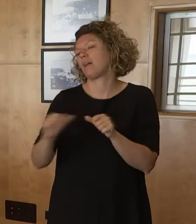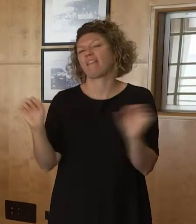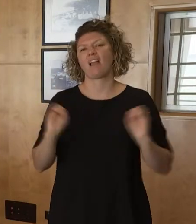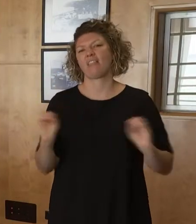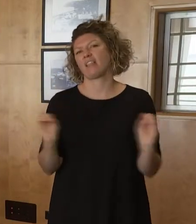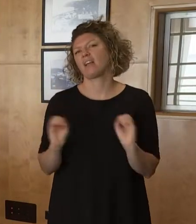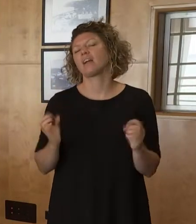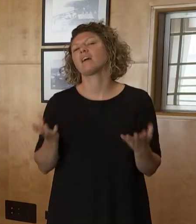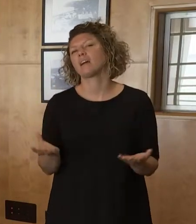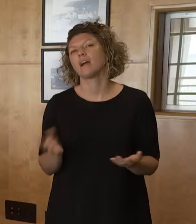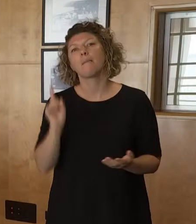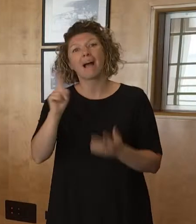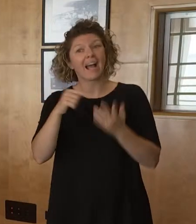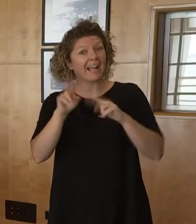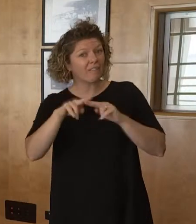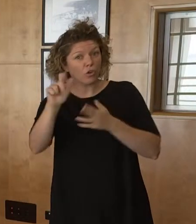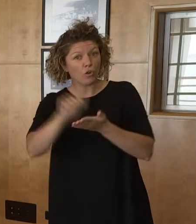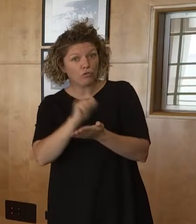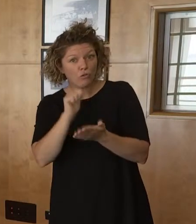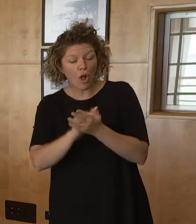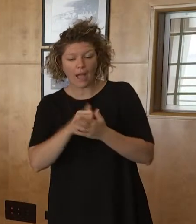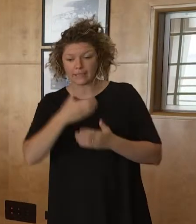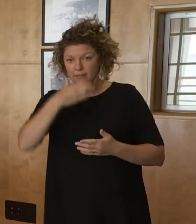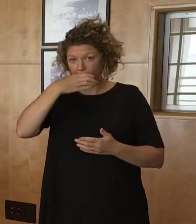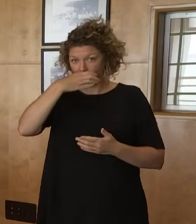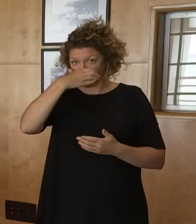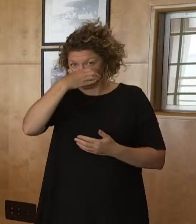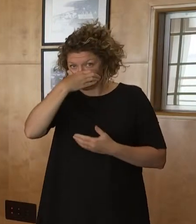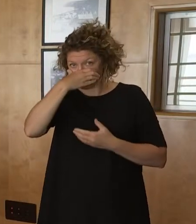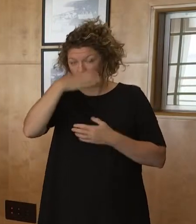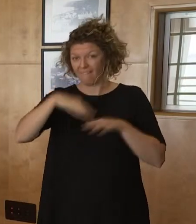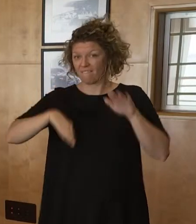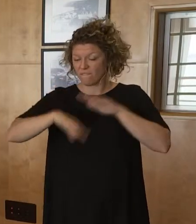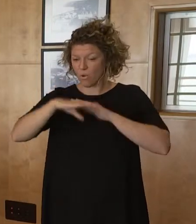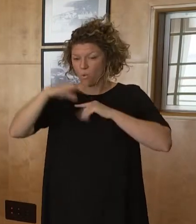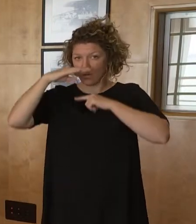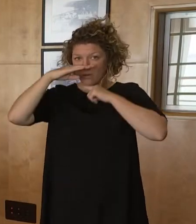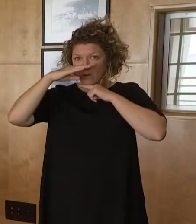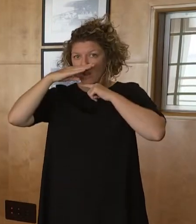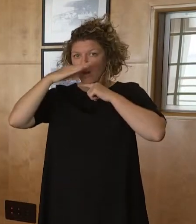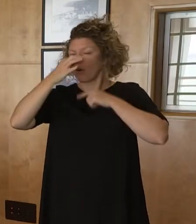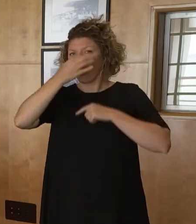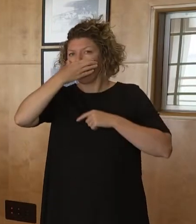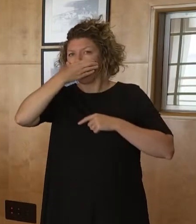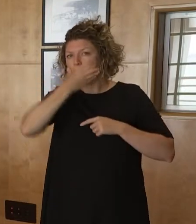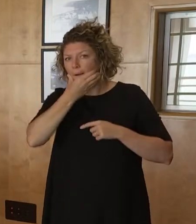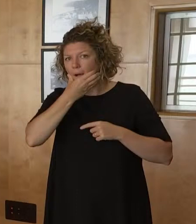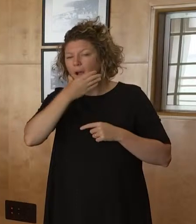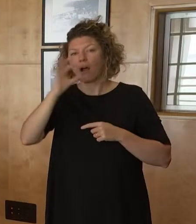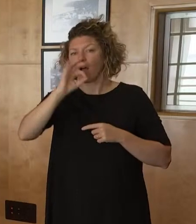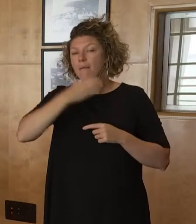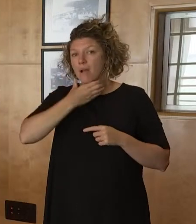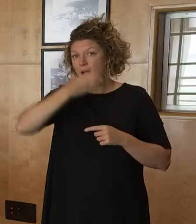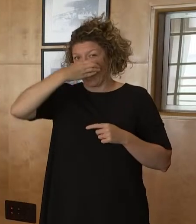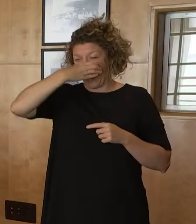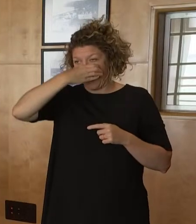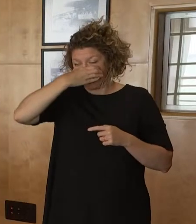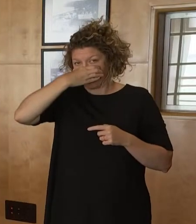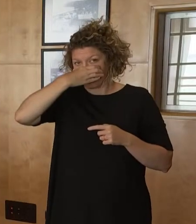But if you wear them correctly, so over your nose and over your mouth, and the other person who